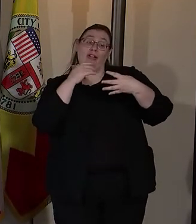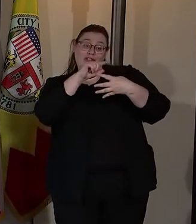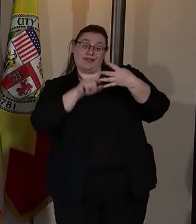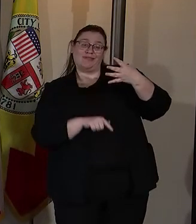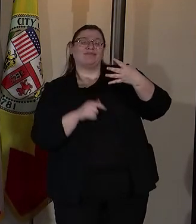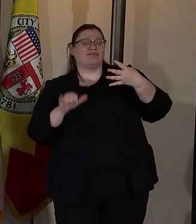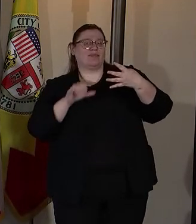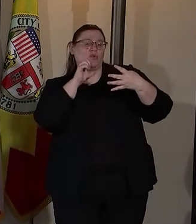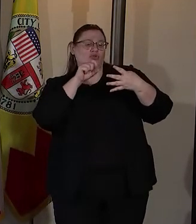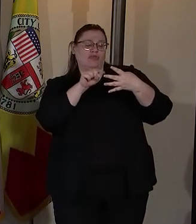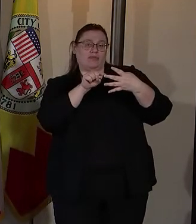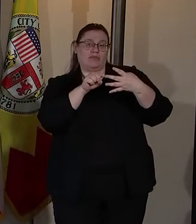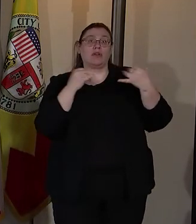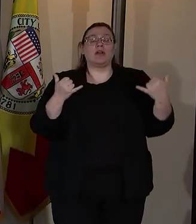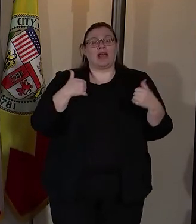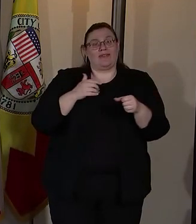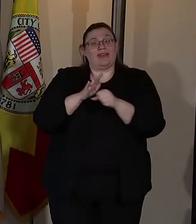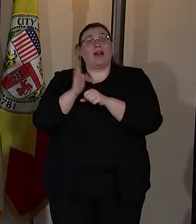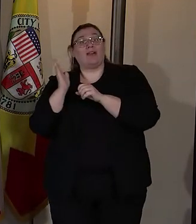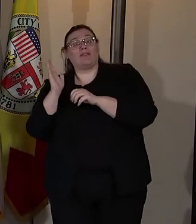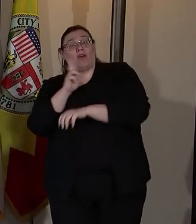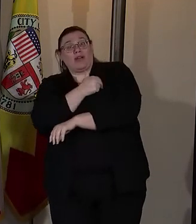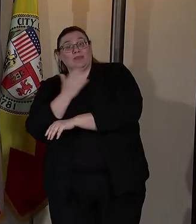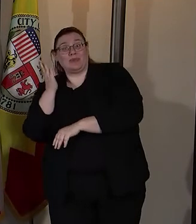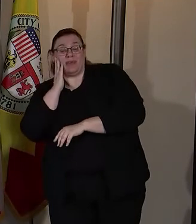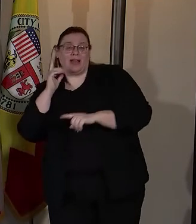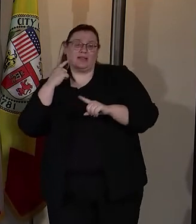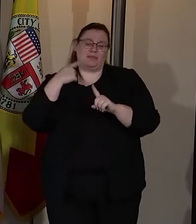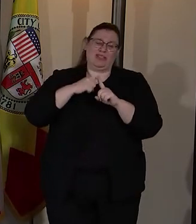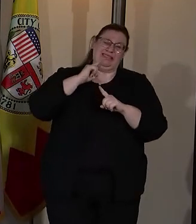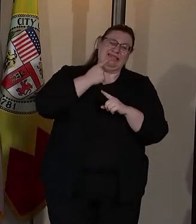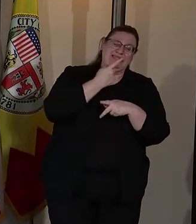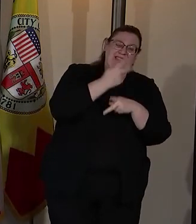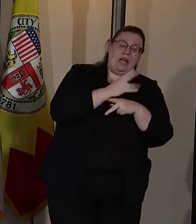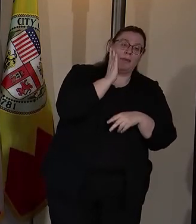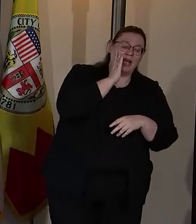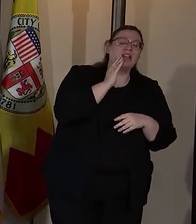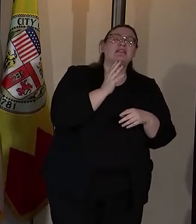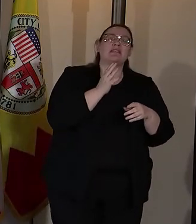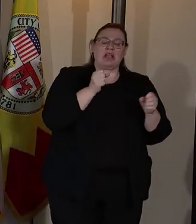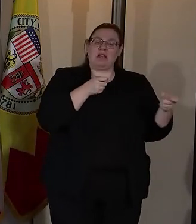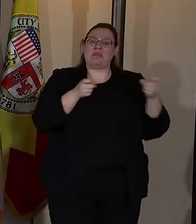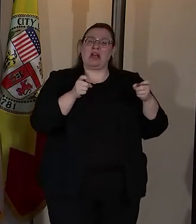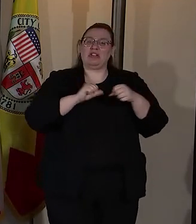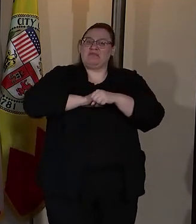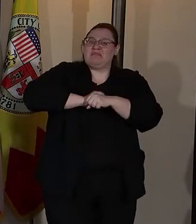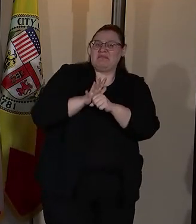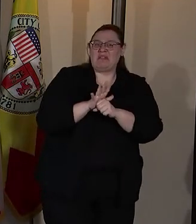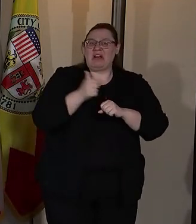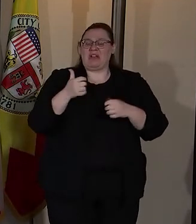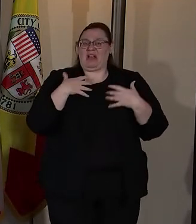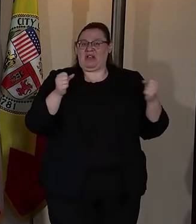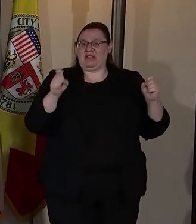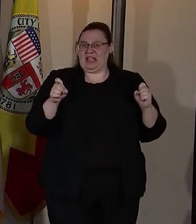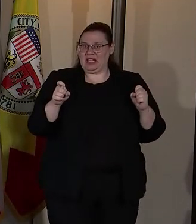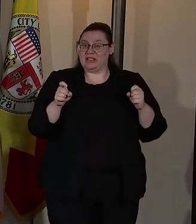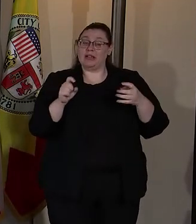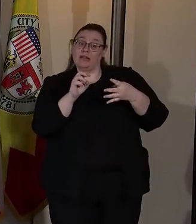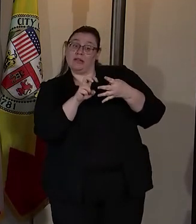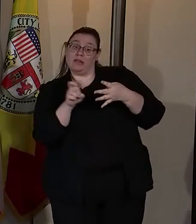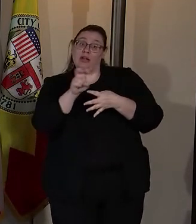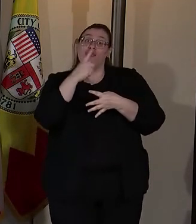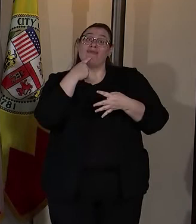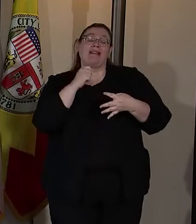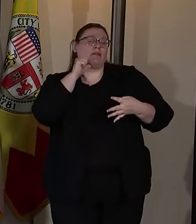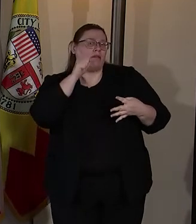have enough hospital beds including ICU beds to manage the city's COVID-19 and other health needs so we are not moving to red